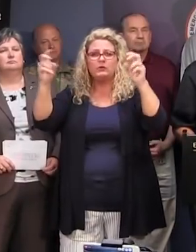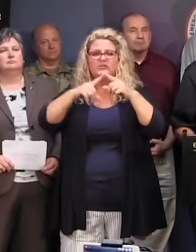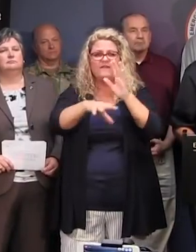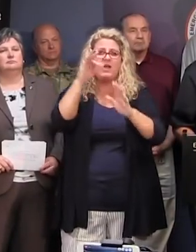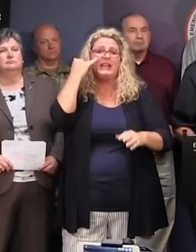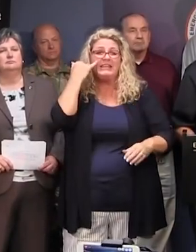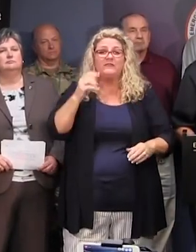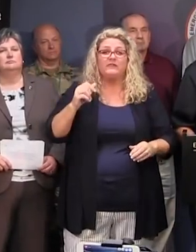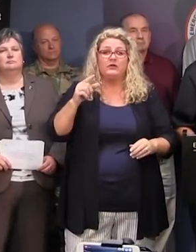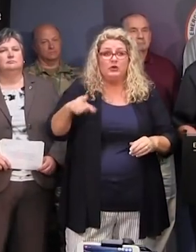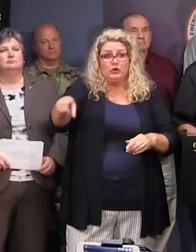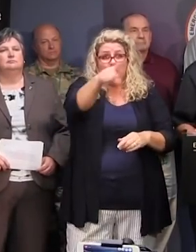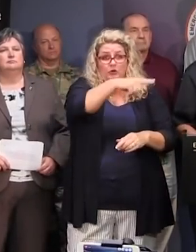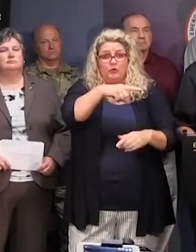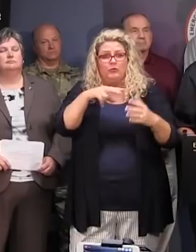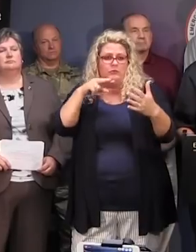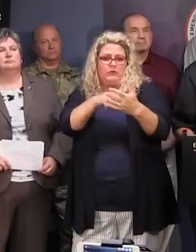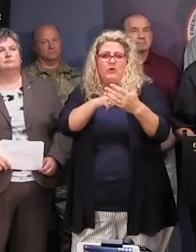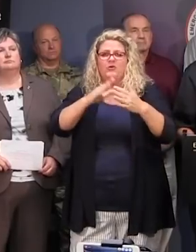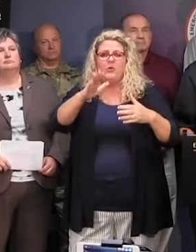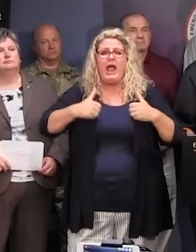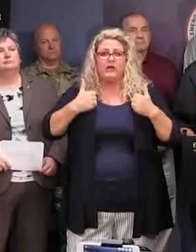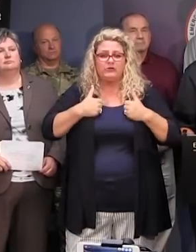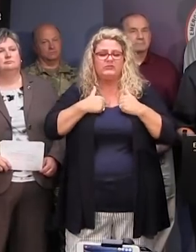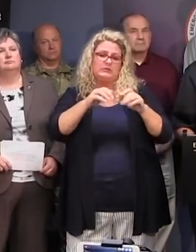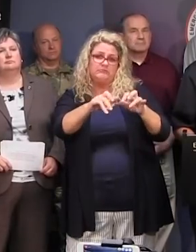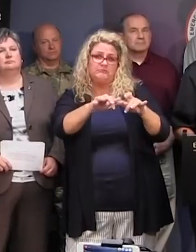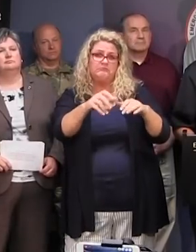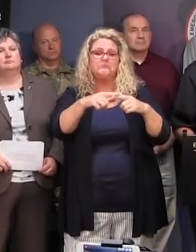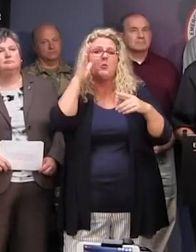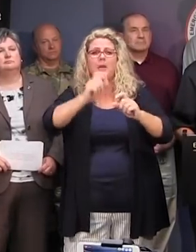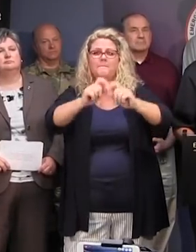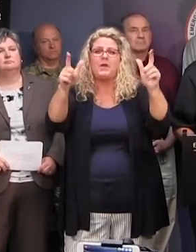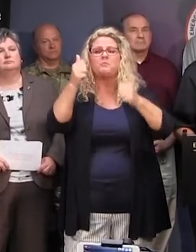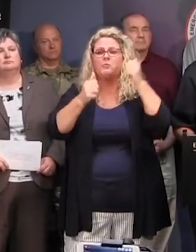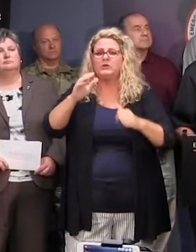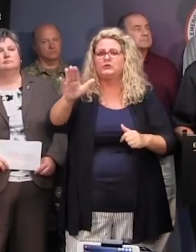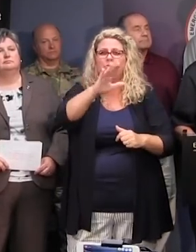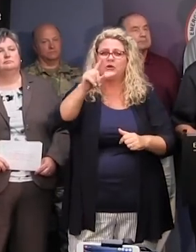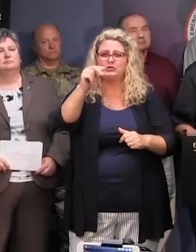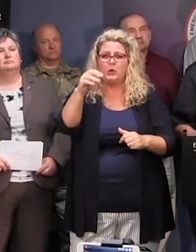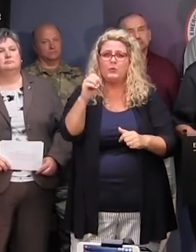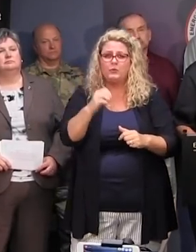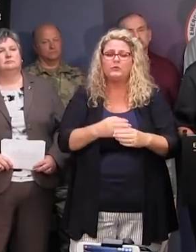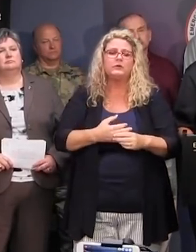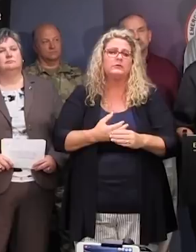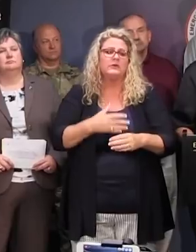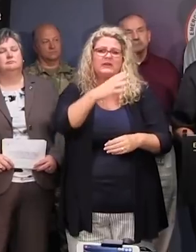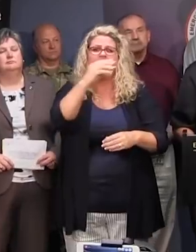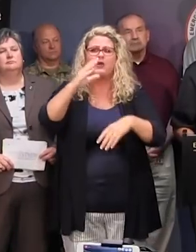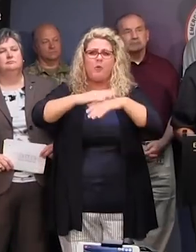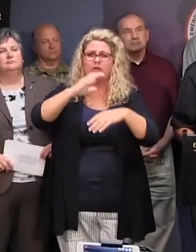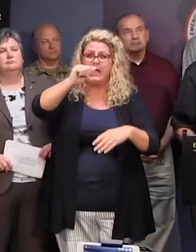actually in a zone by actually just typing in your address, and it'll show you where you're at in terms of that. It's also available on